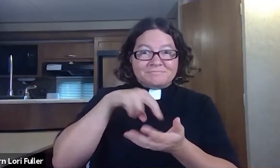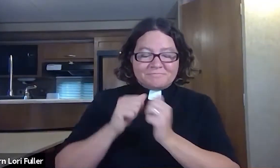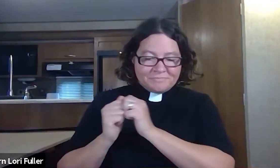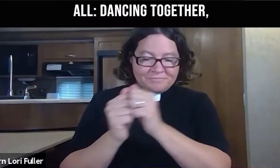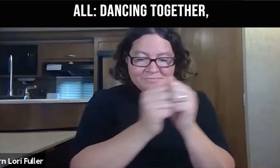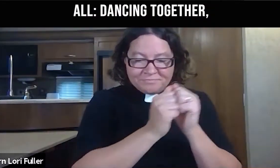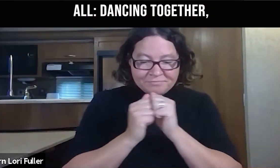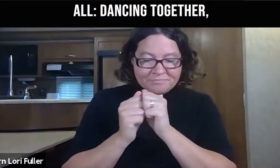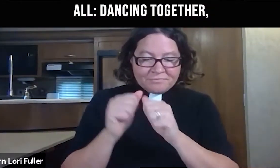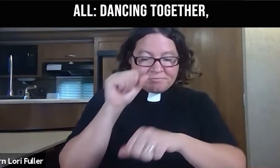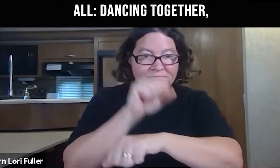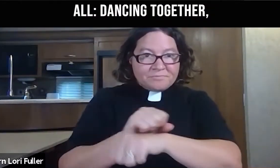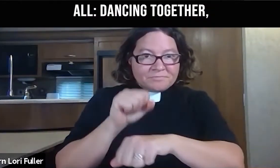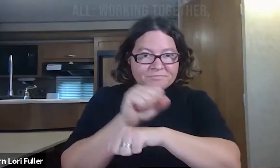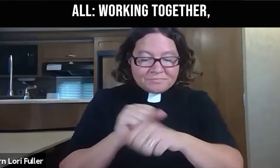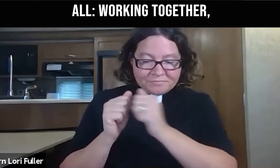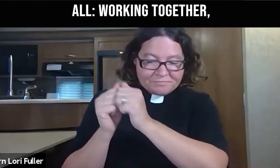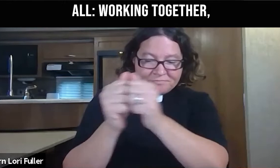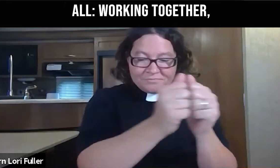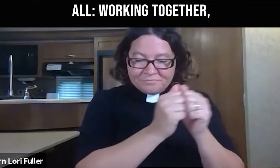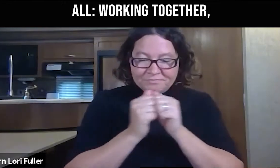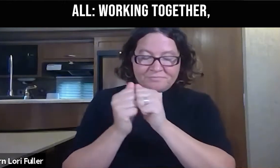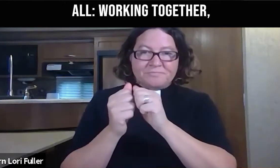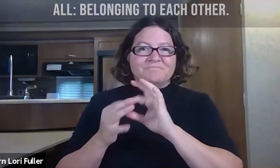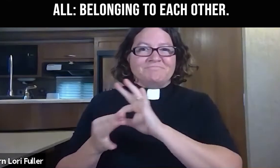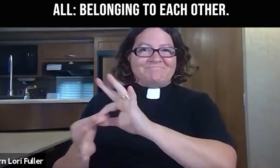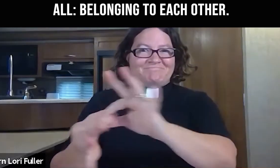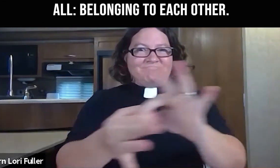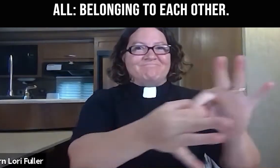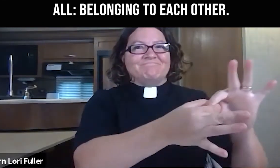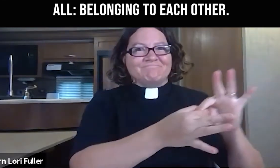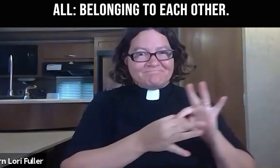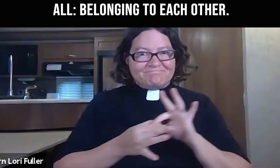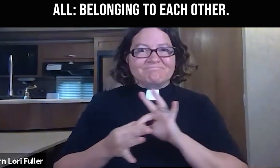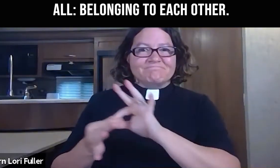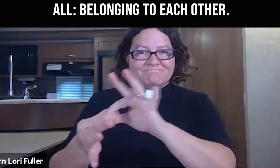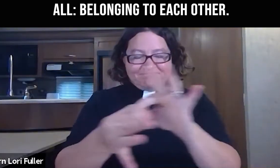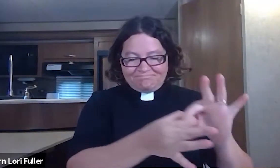Dancing together. Dancing Working together. Belonging to one another.